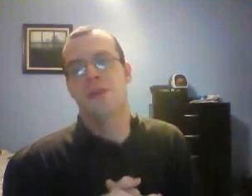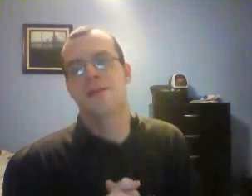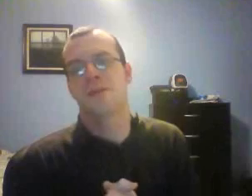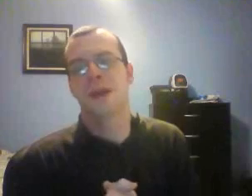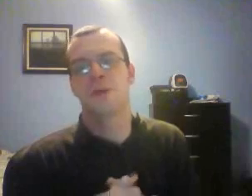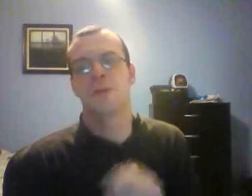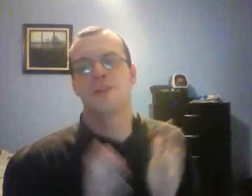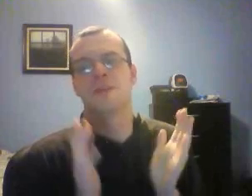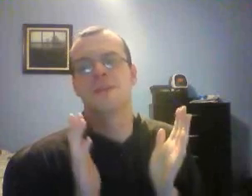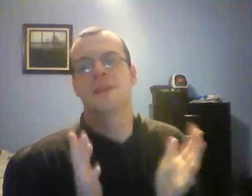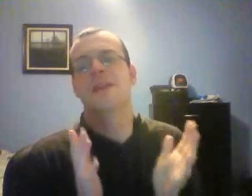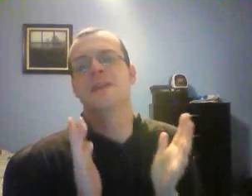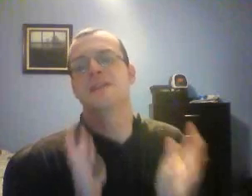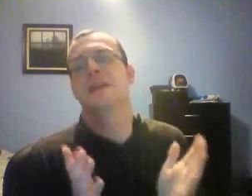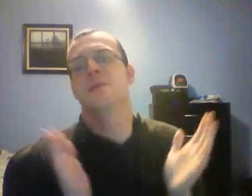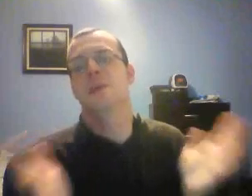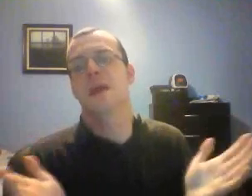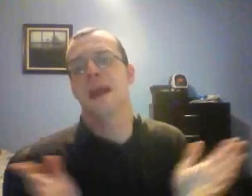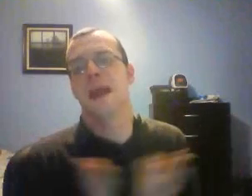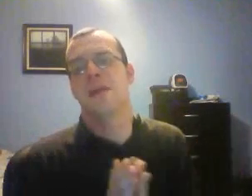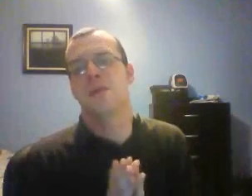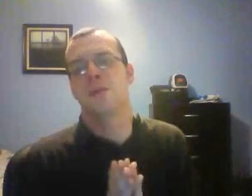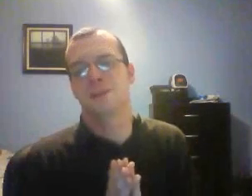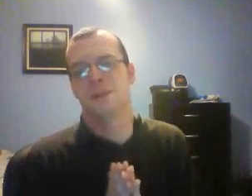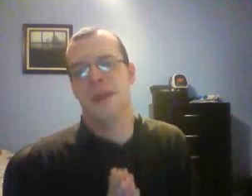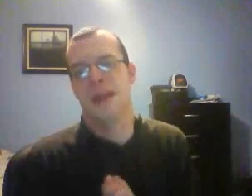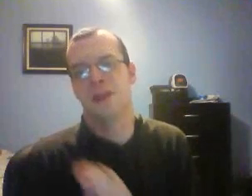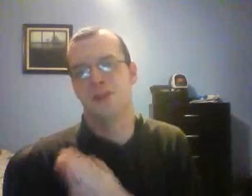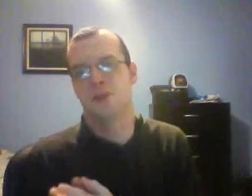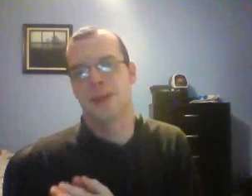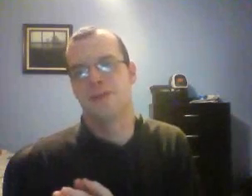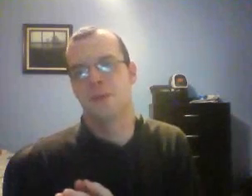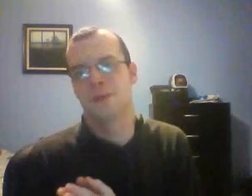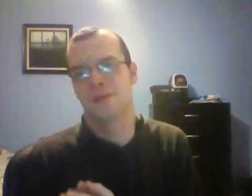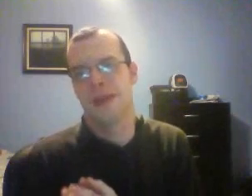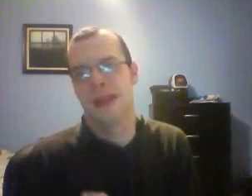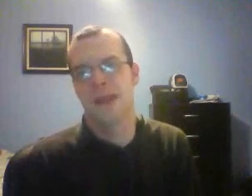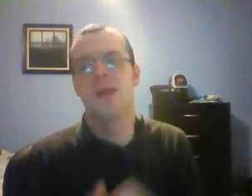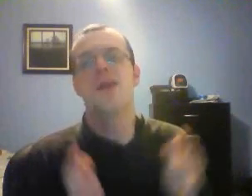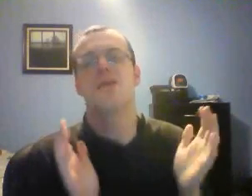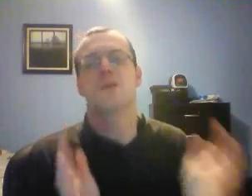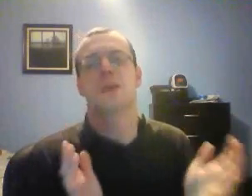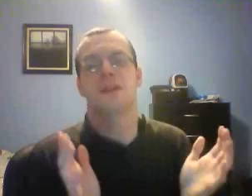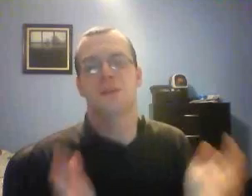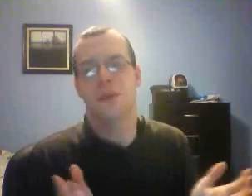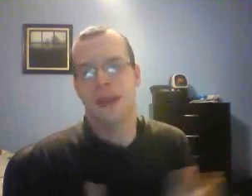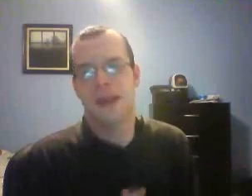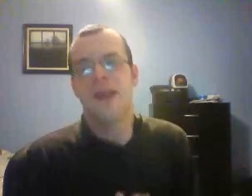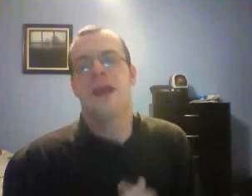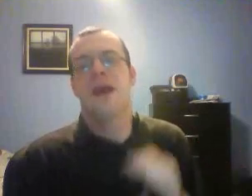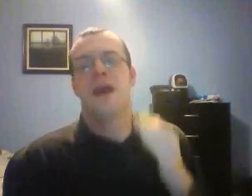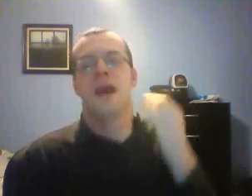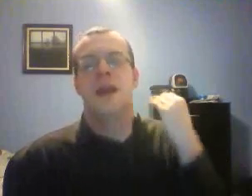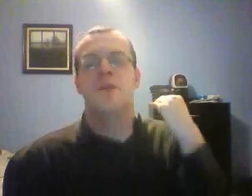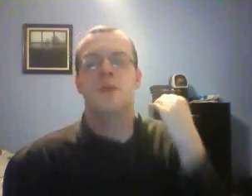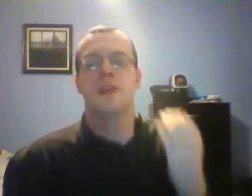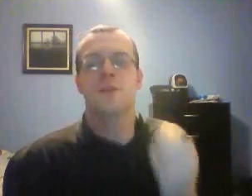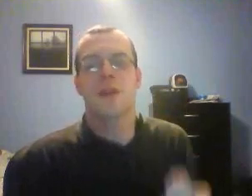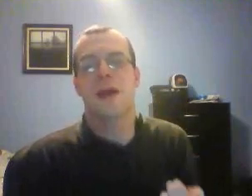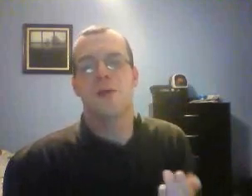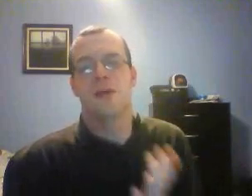draft lottery, which I'm expecting to see by after WrestleMania, shortly after WrestleMania 33. I am really proud